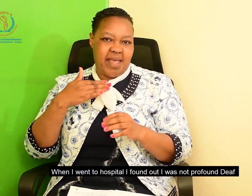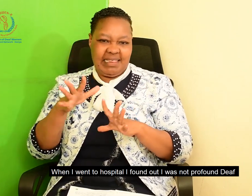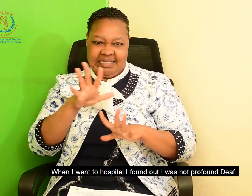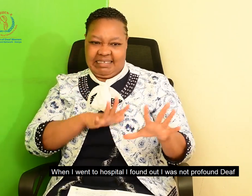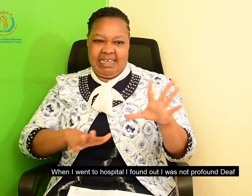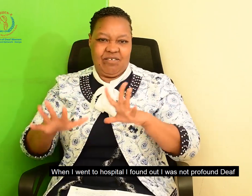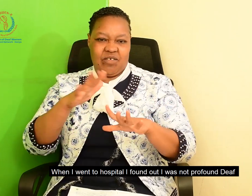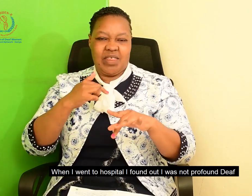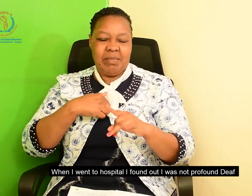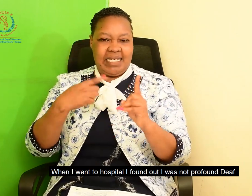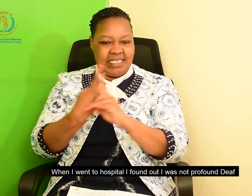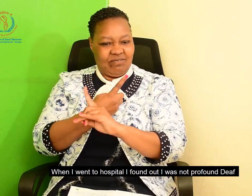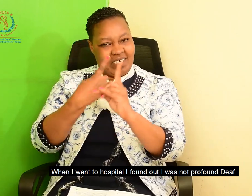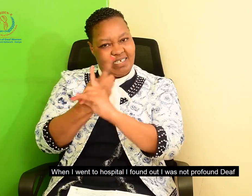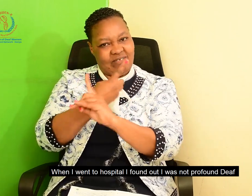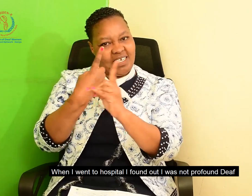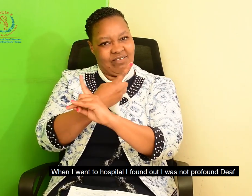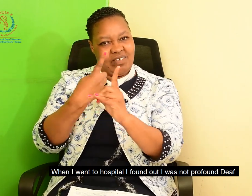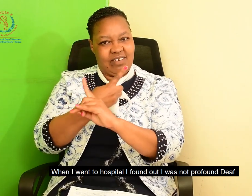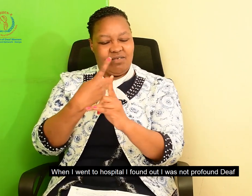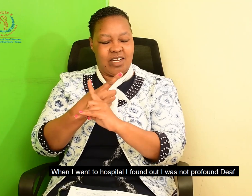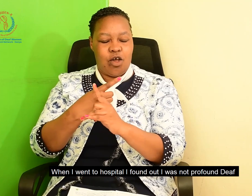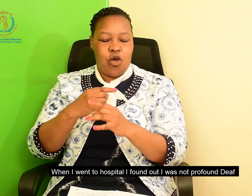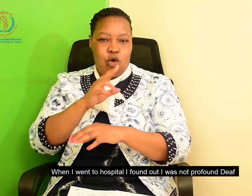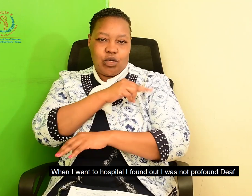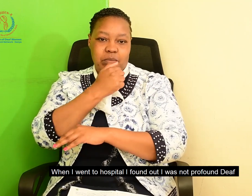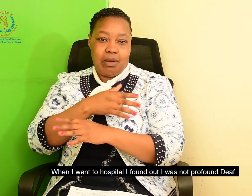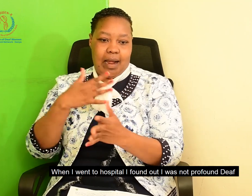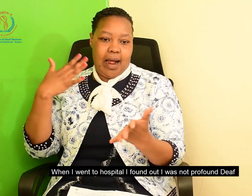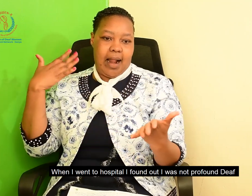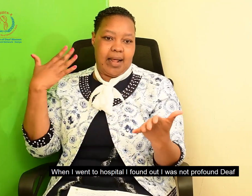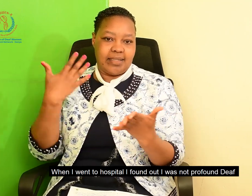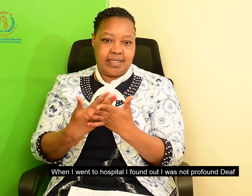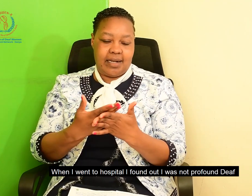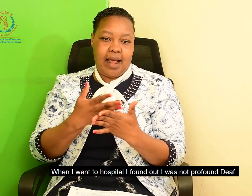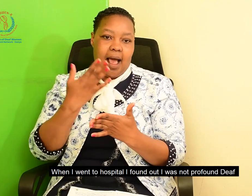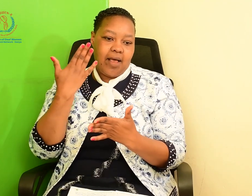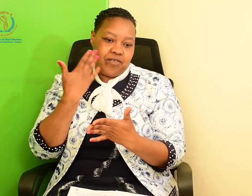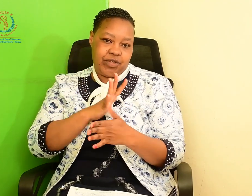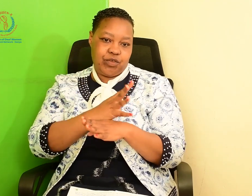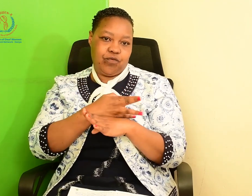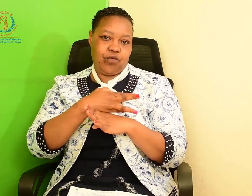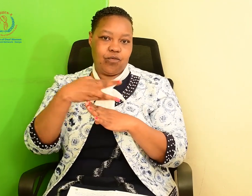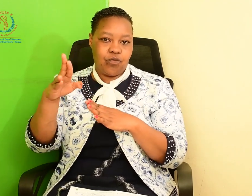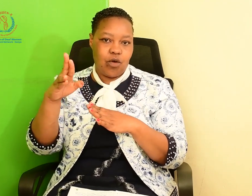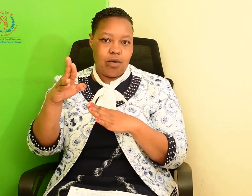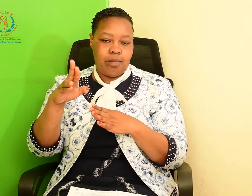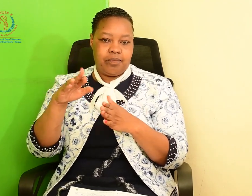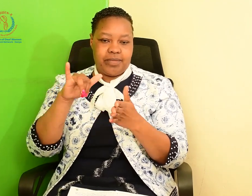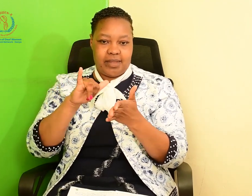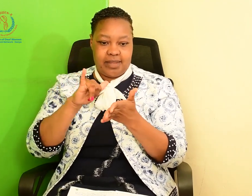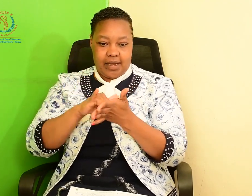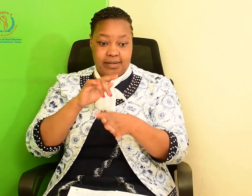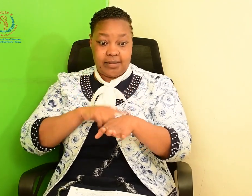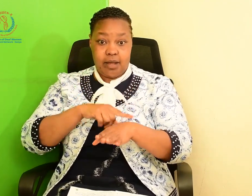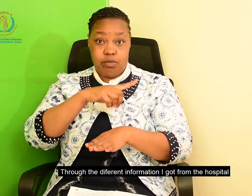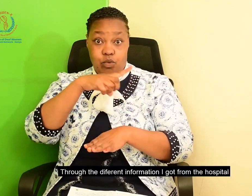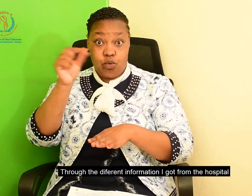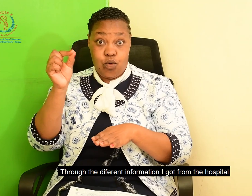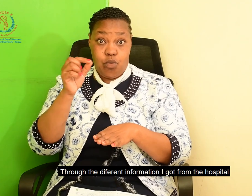information that I wasn't profoundly deaf. So, through the different